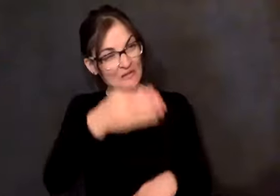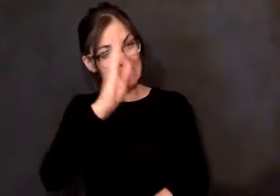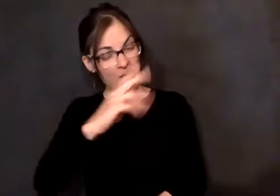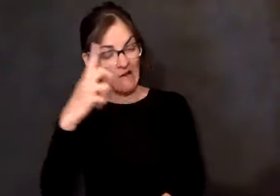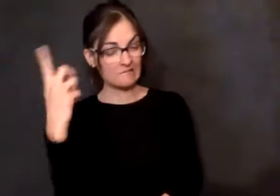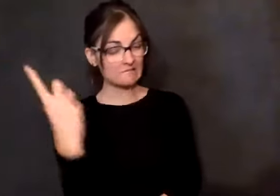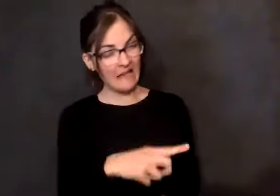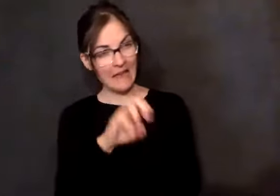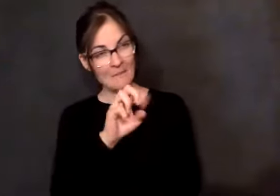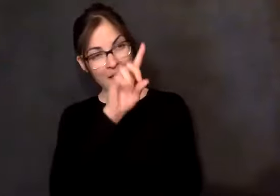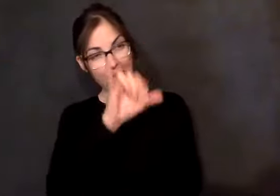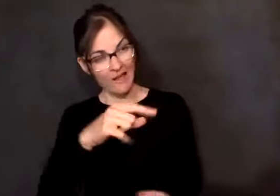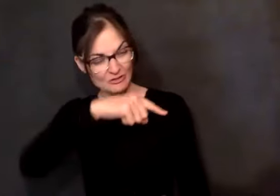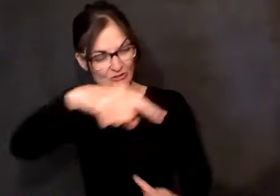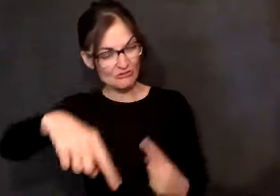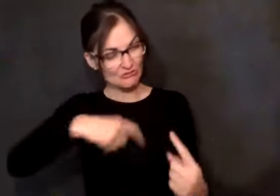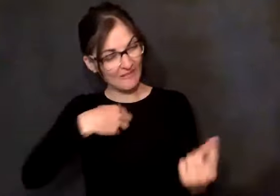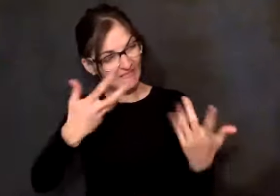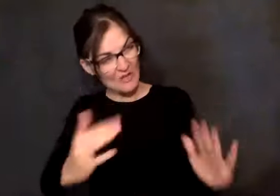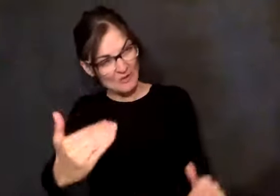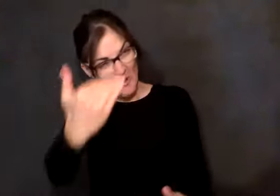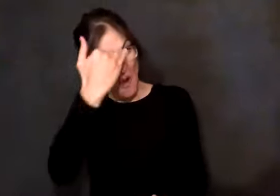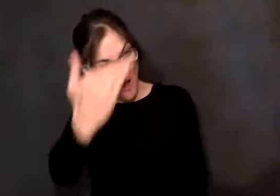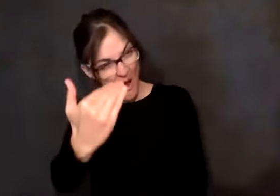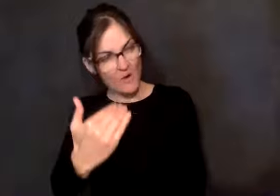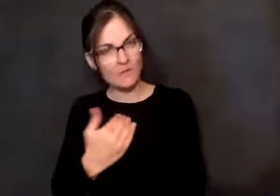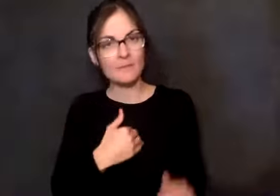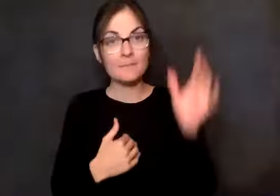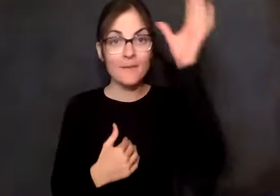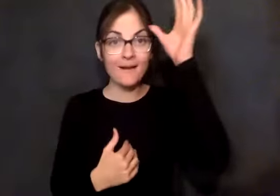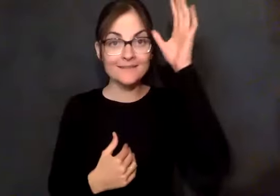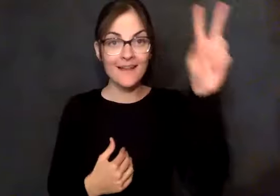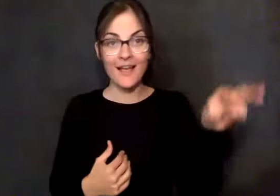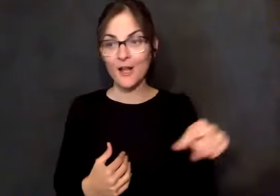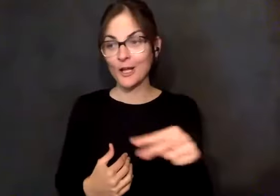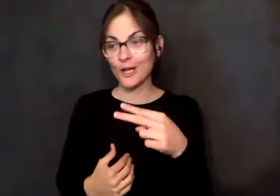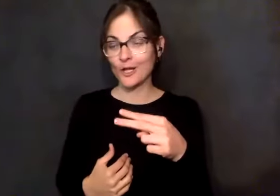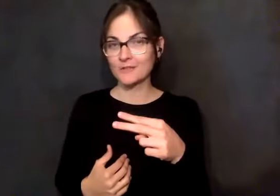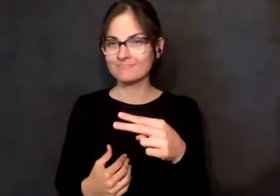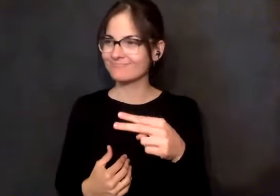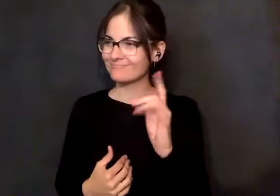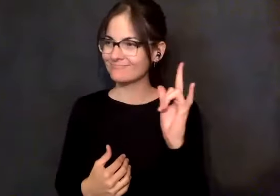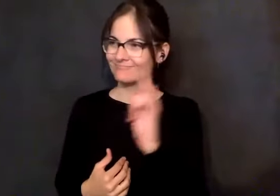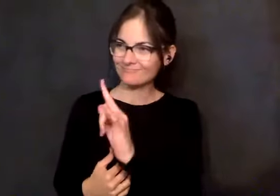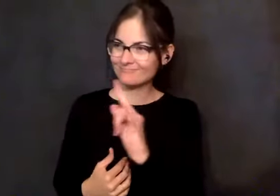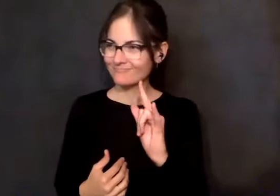he says, I love you. I want to take the paddle and hit him in the head with it. It was insane. And at that moment, as Mary Pearl says,